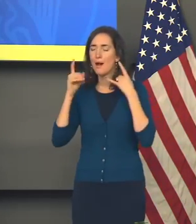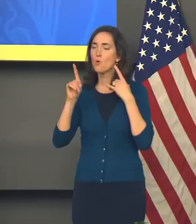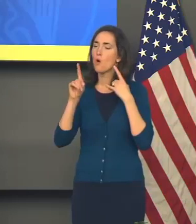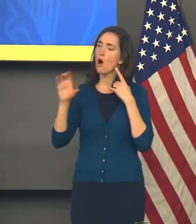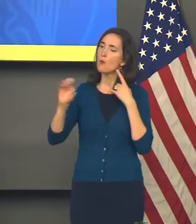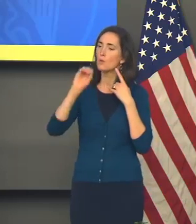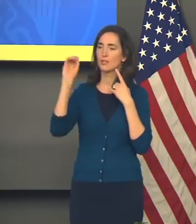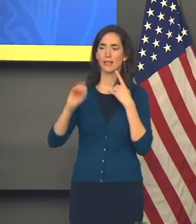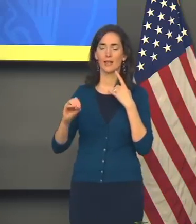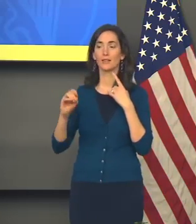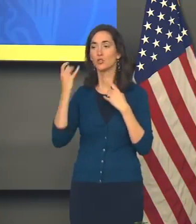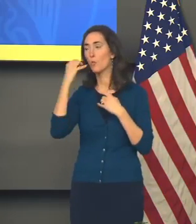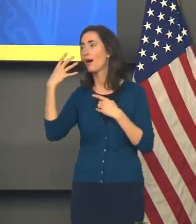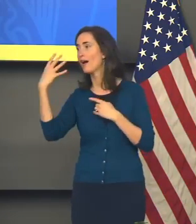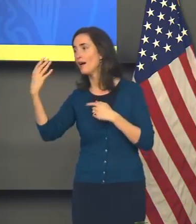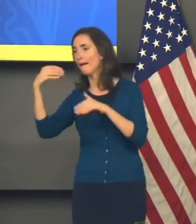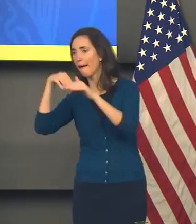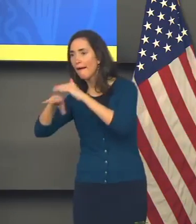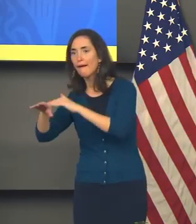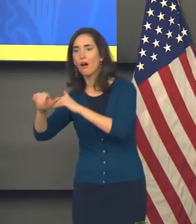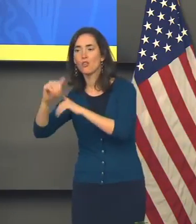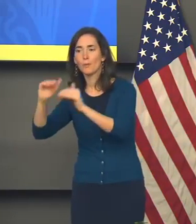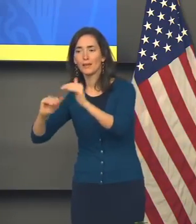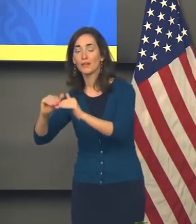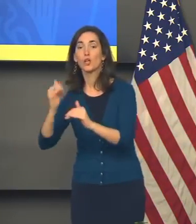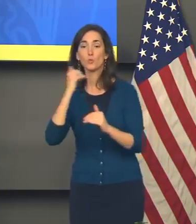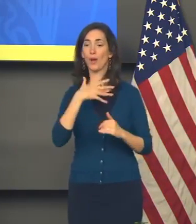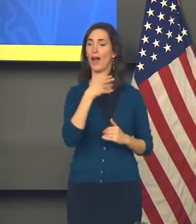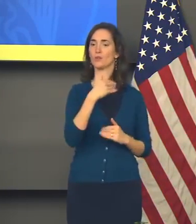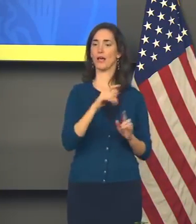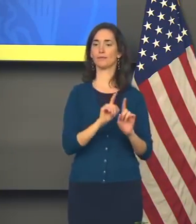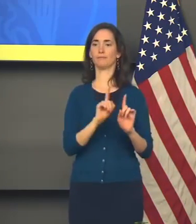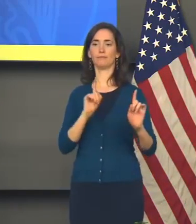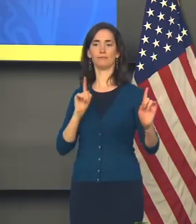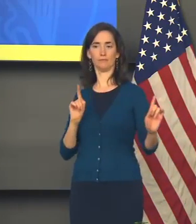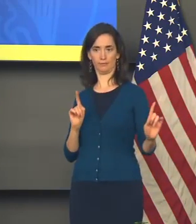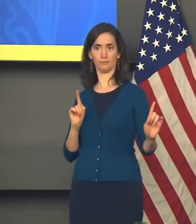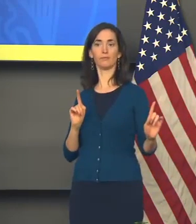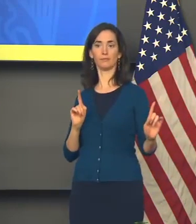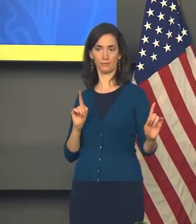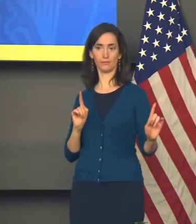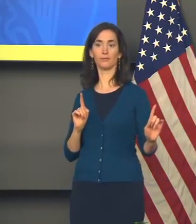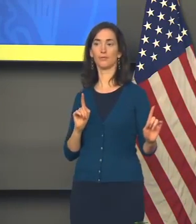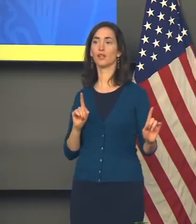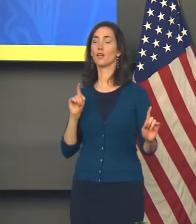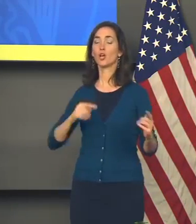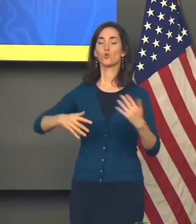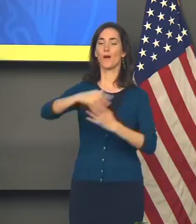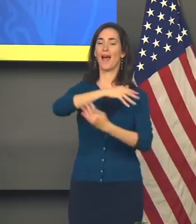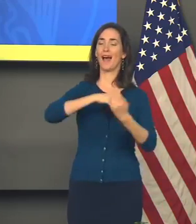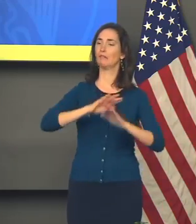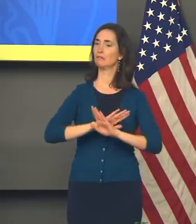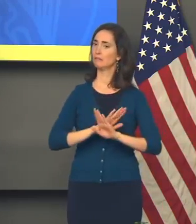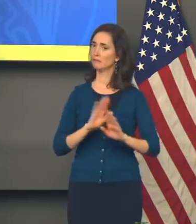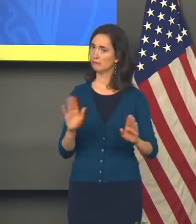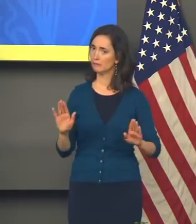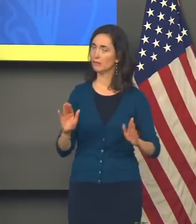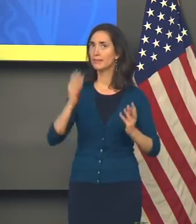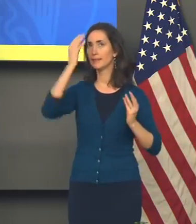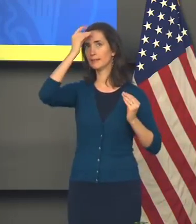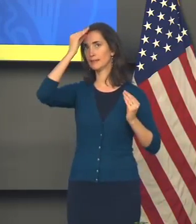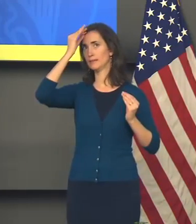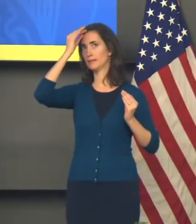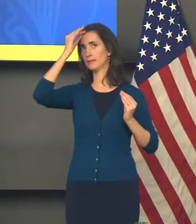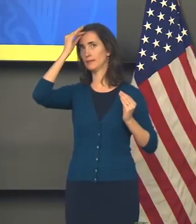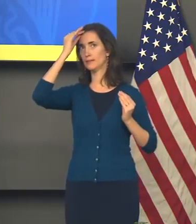% of the time when they go indoors and when they're outdoors, they need to be distancing. They need to be avoiding crowds if they can. They need to be thinking hard about